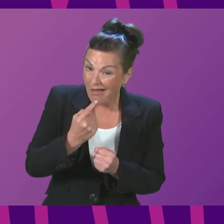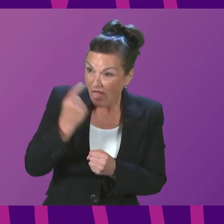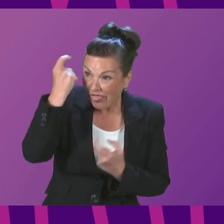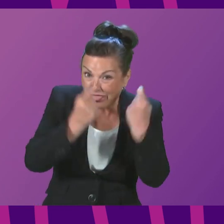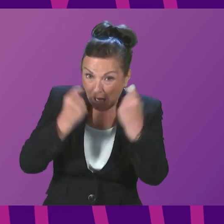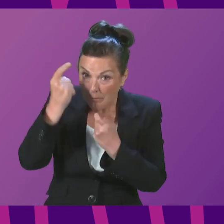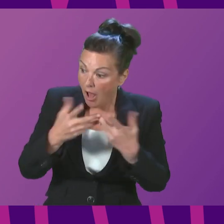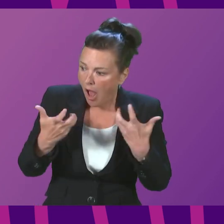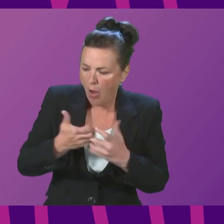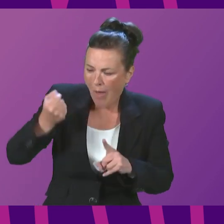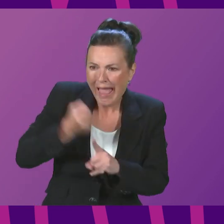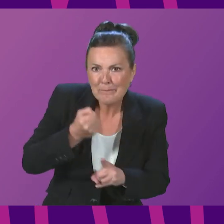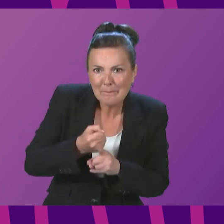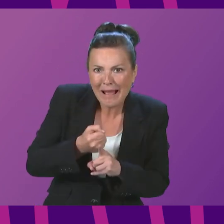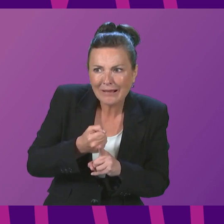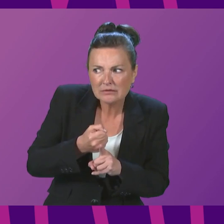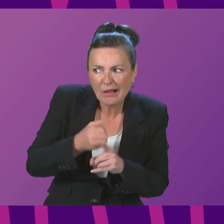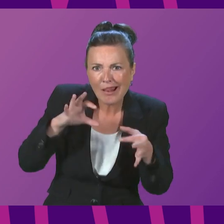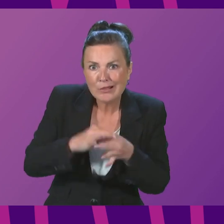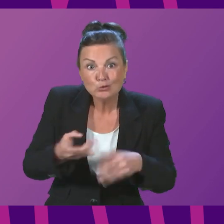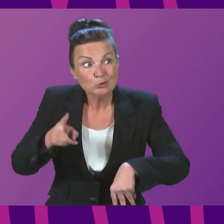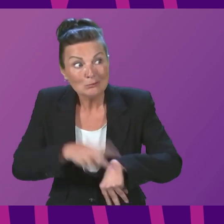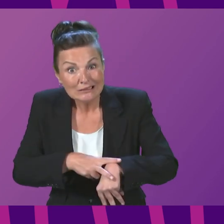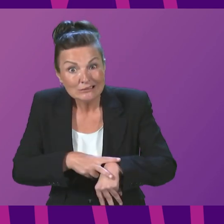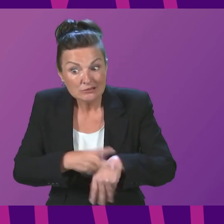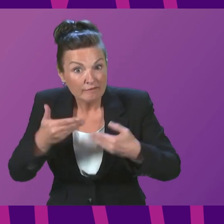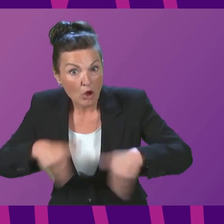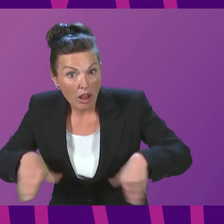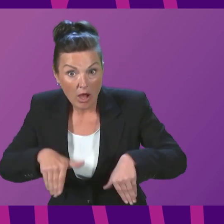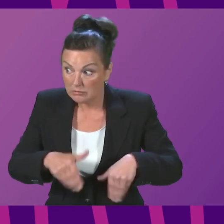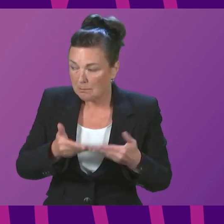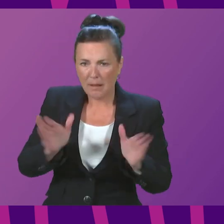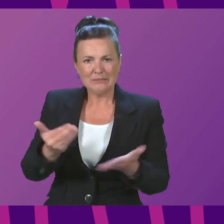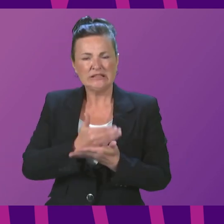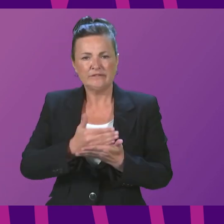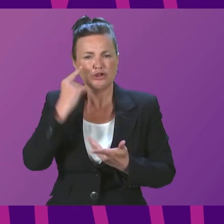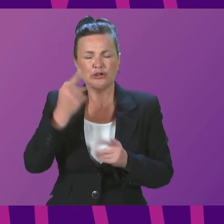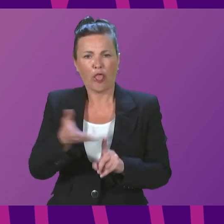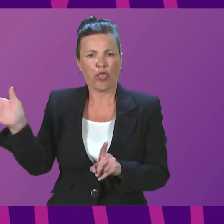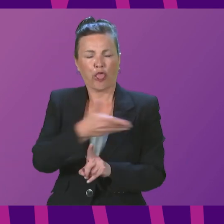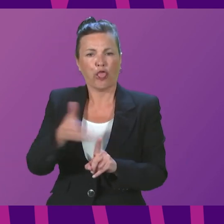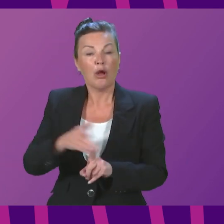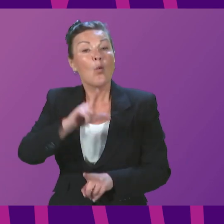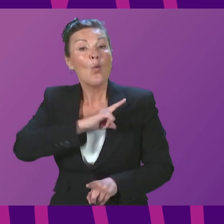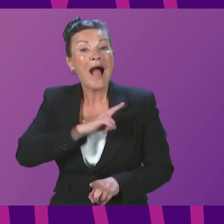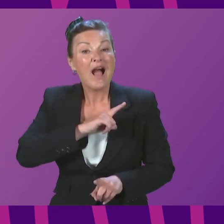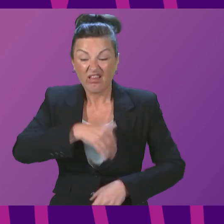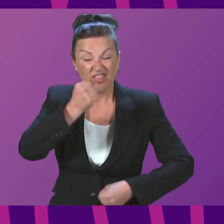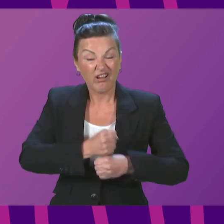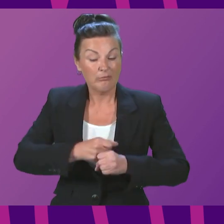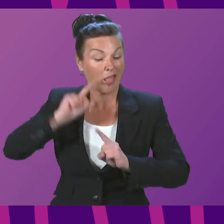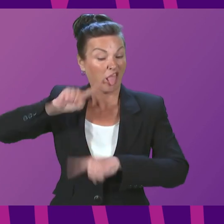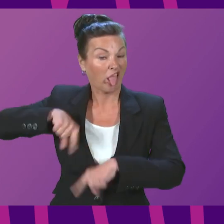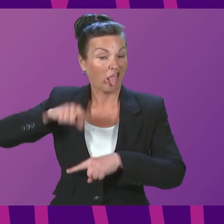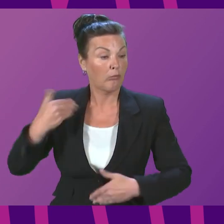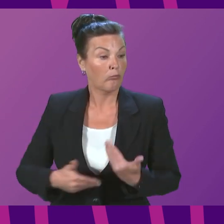policing and public safety? She never even answered that again. It was looking at the issues elsewhere, because the government has taken its eye off the ball